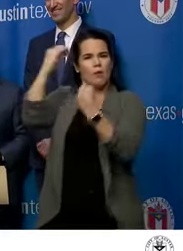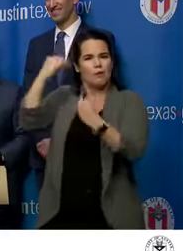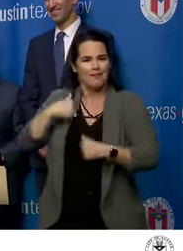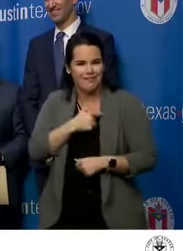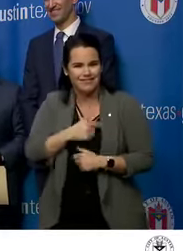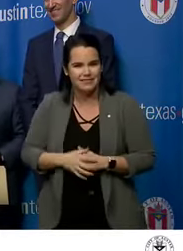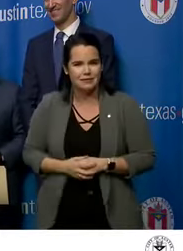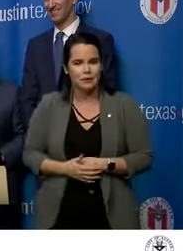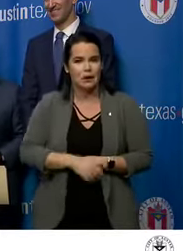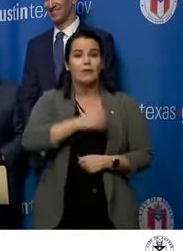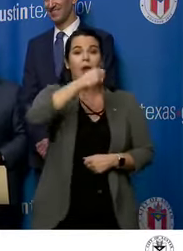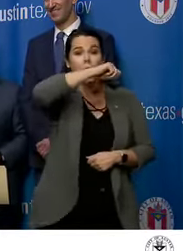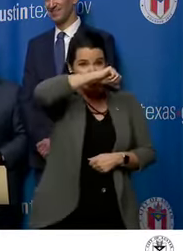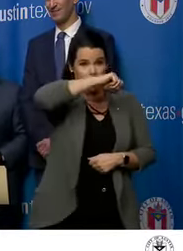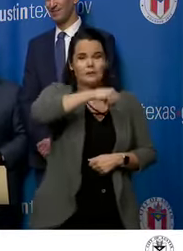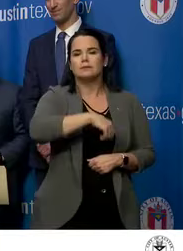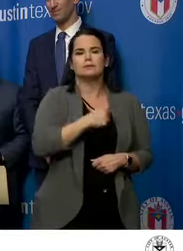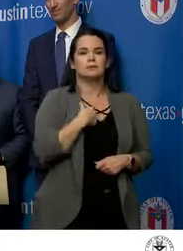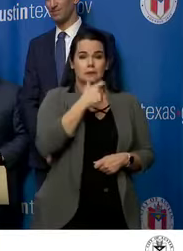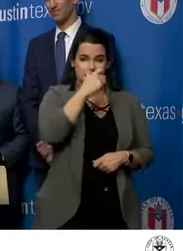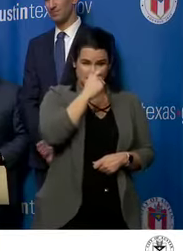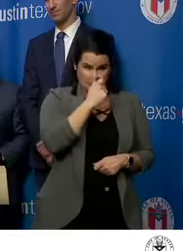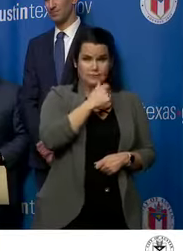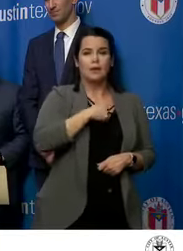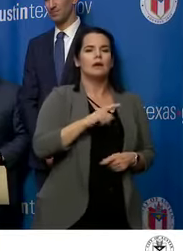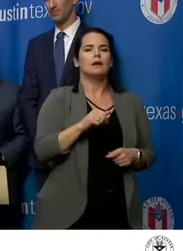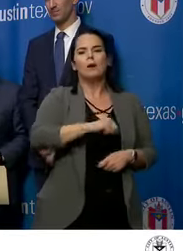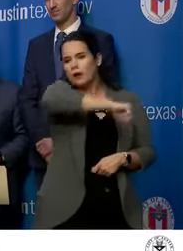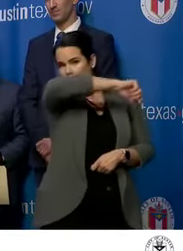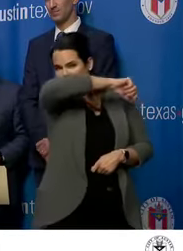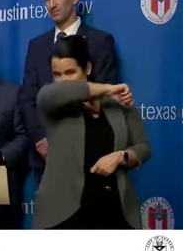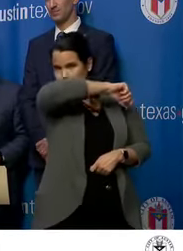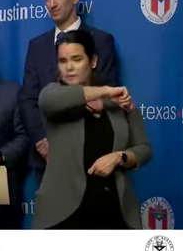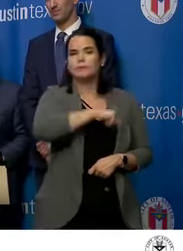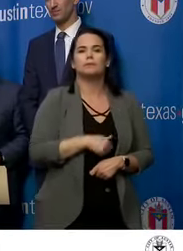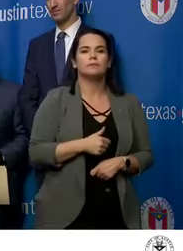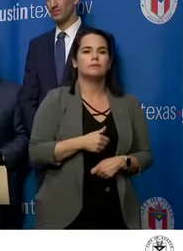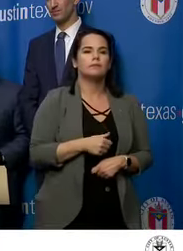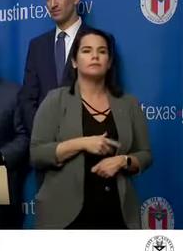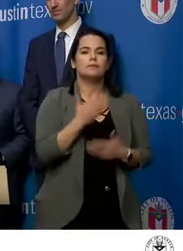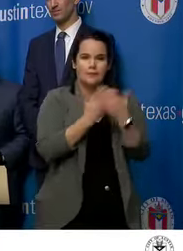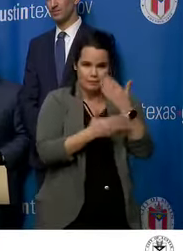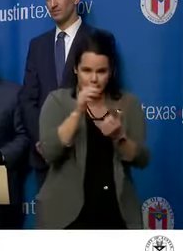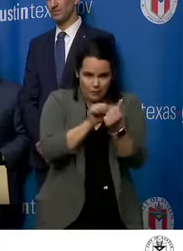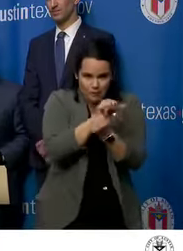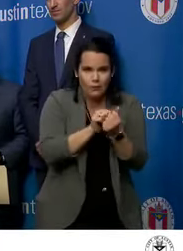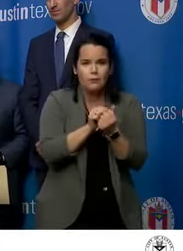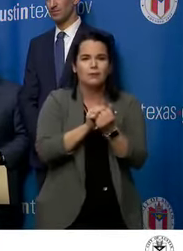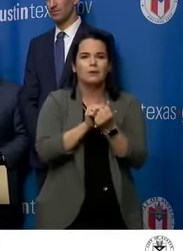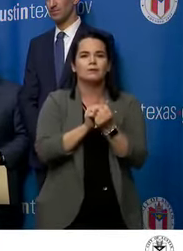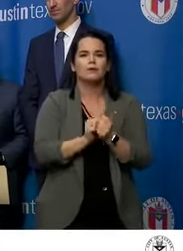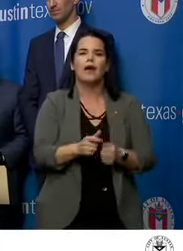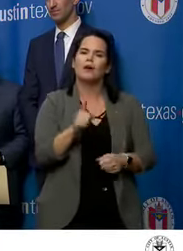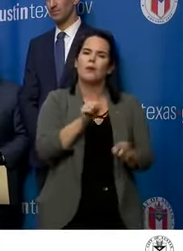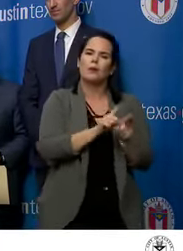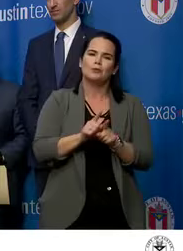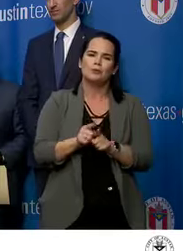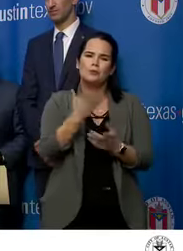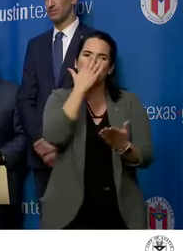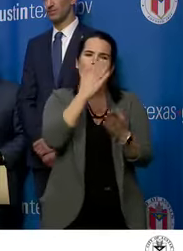wash our hands and let's be good neighbors. It's extremely important that we